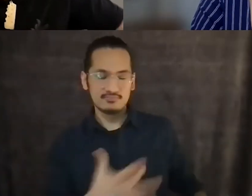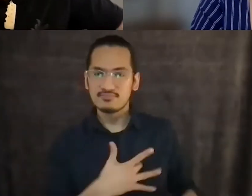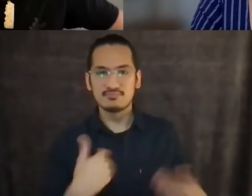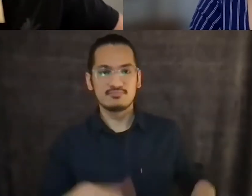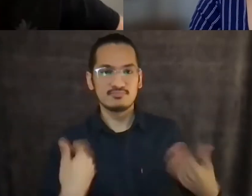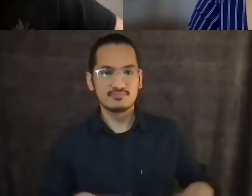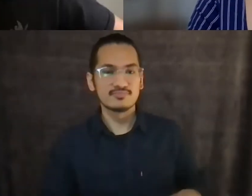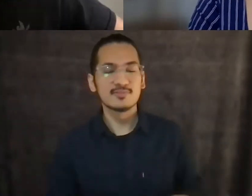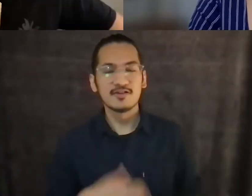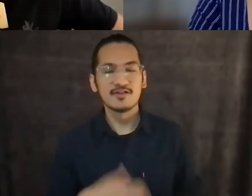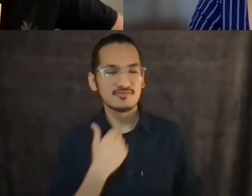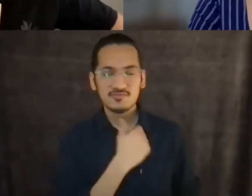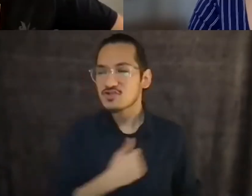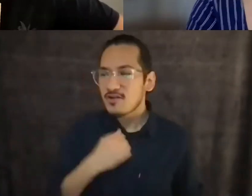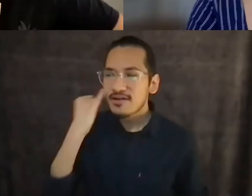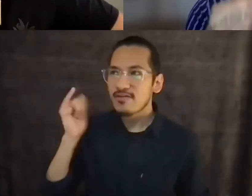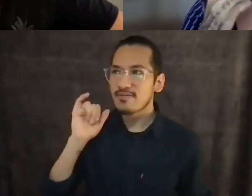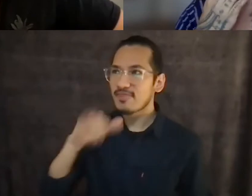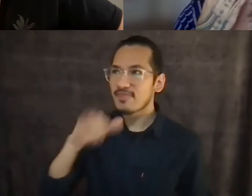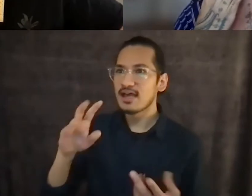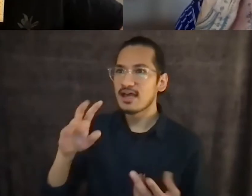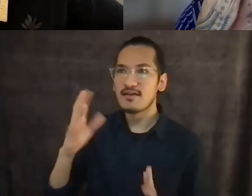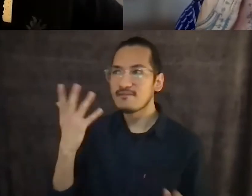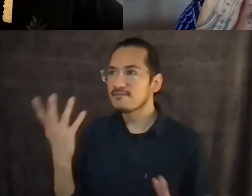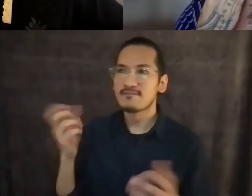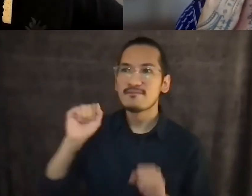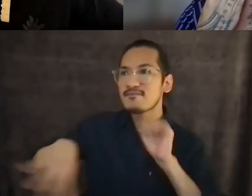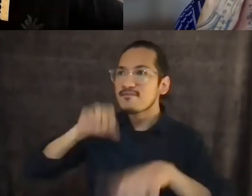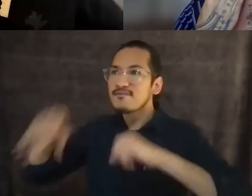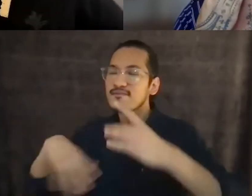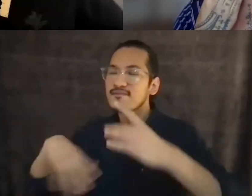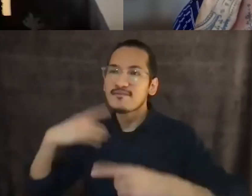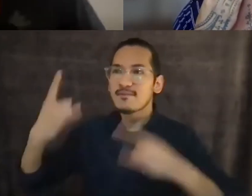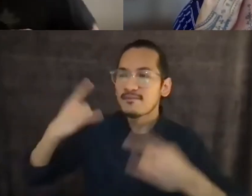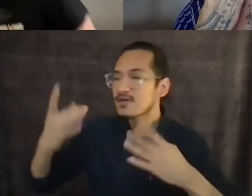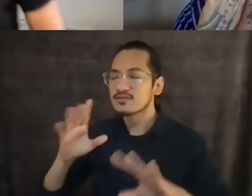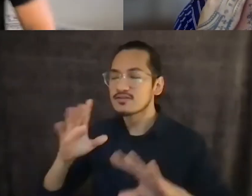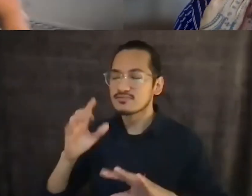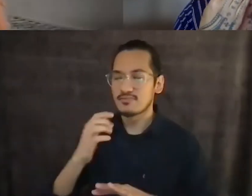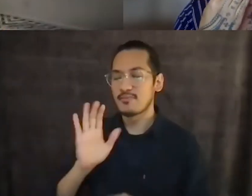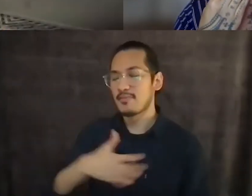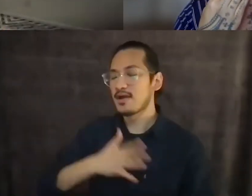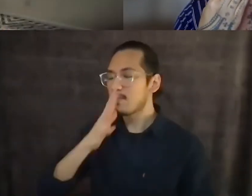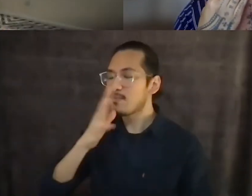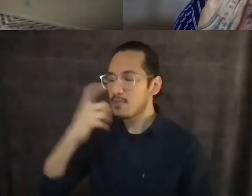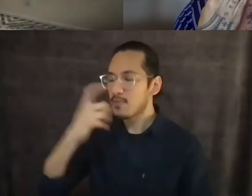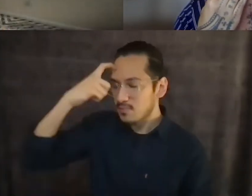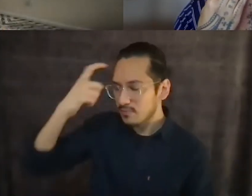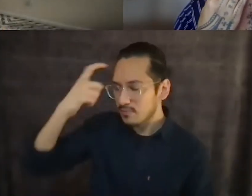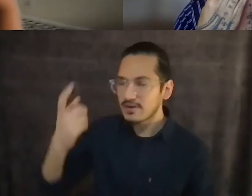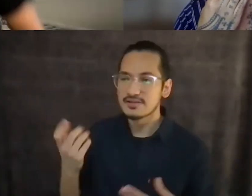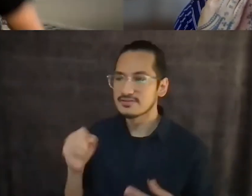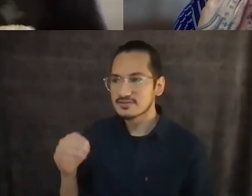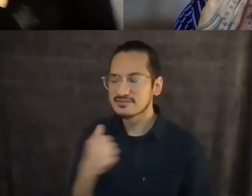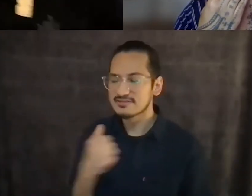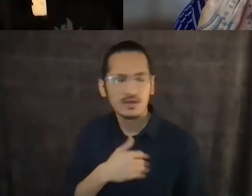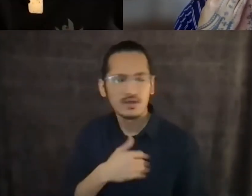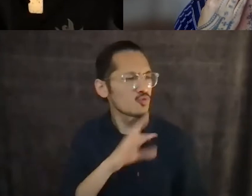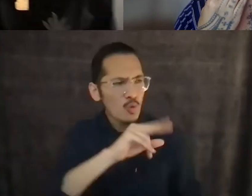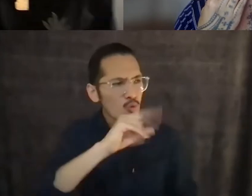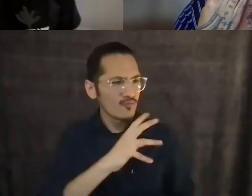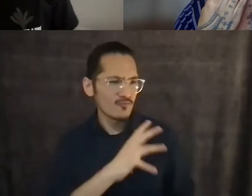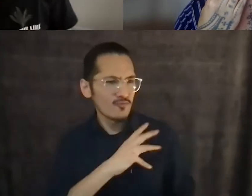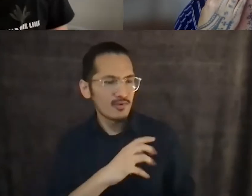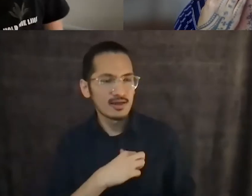Great brain. Um, no, I'm sitting jam with everything so much. Um,